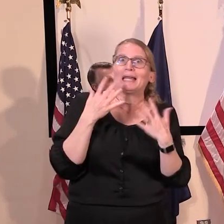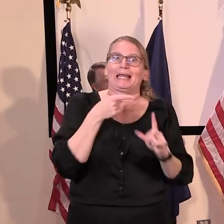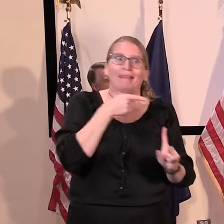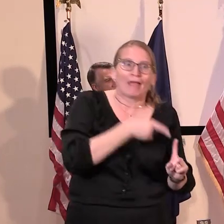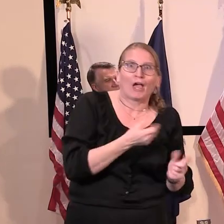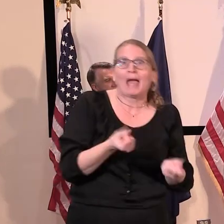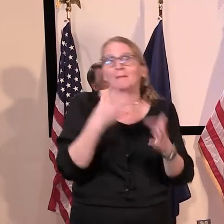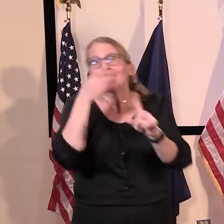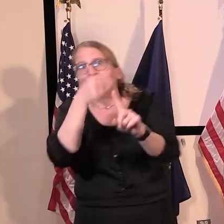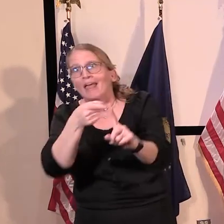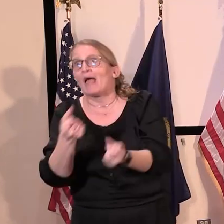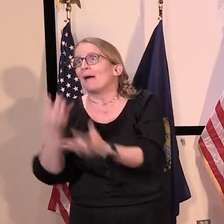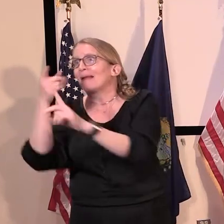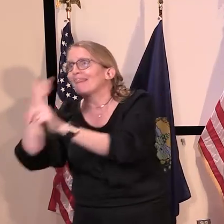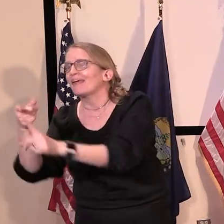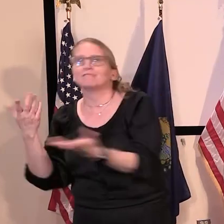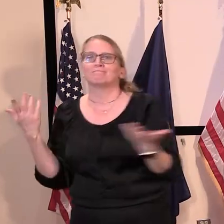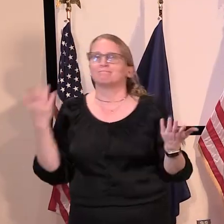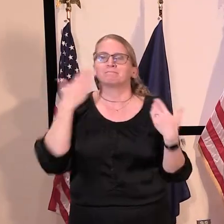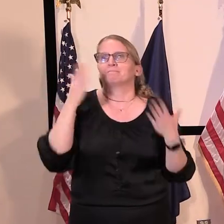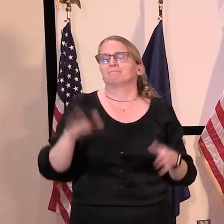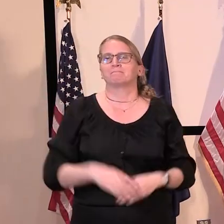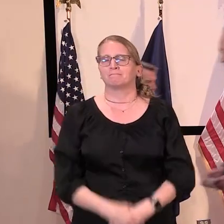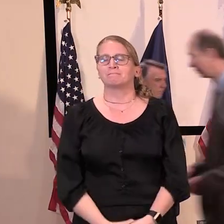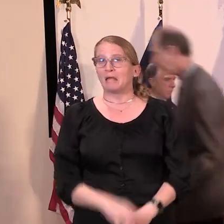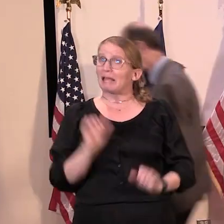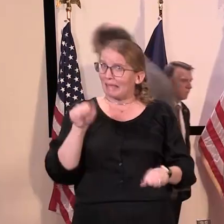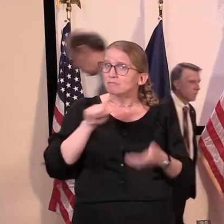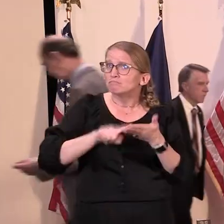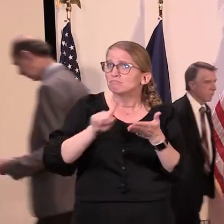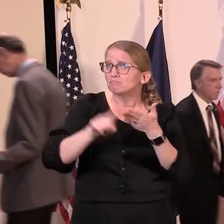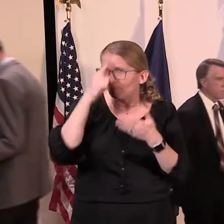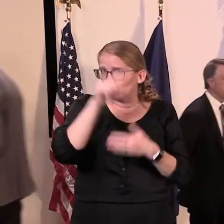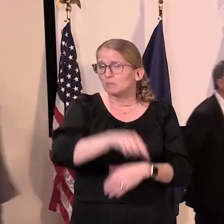But we'll try to find that. you. All right. Great. Thanks.